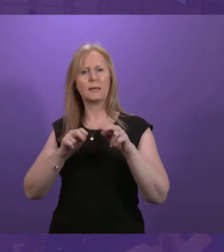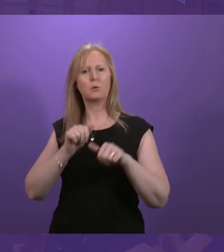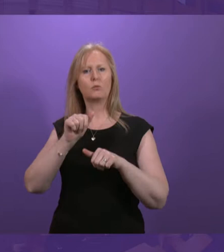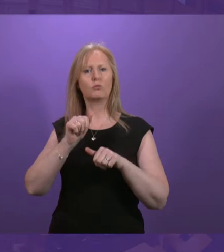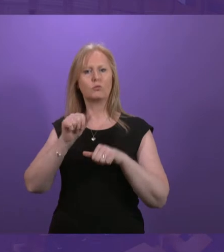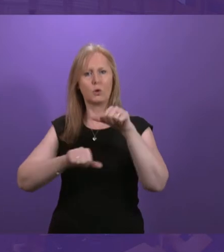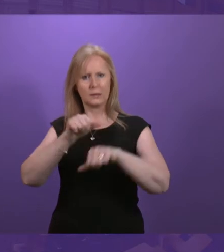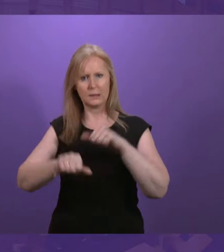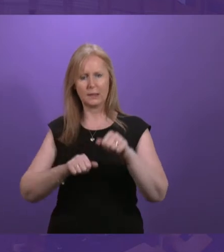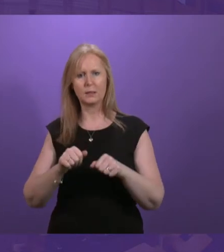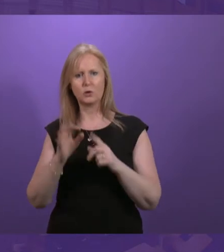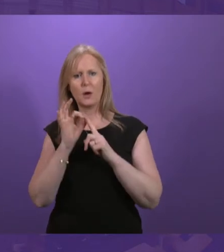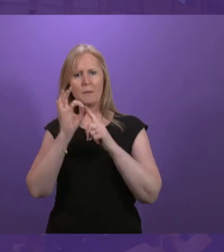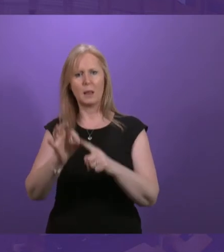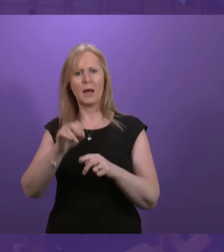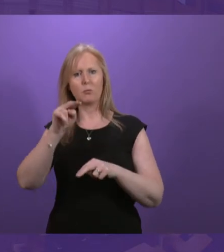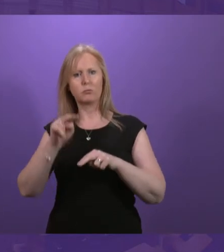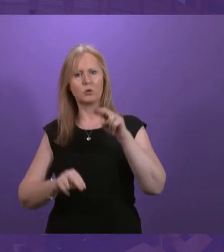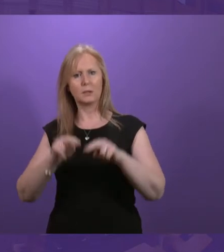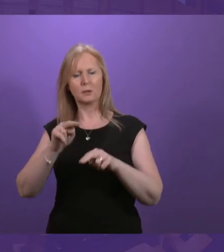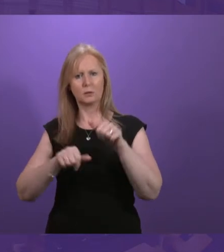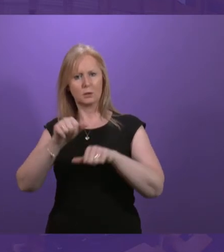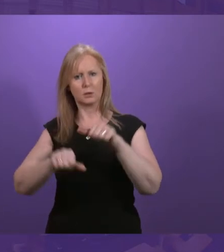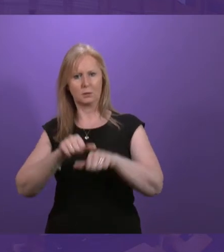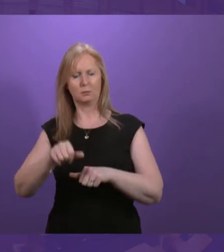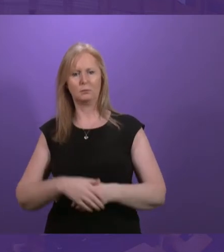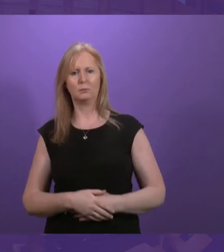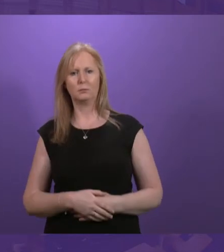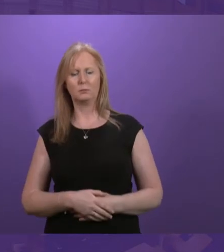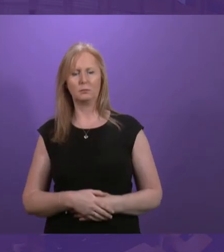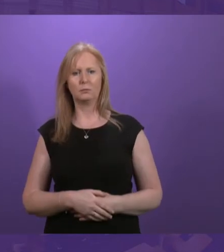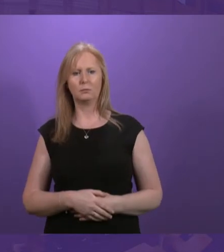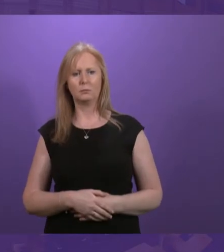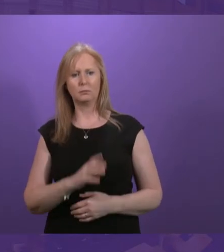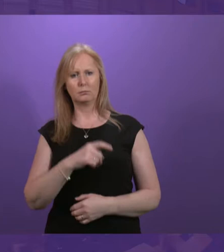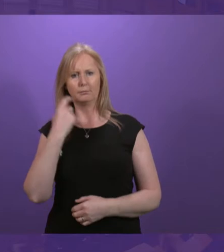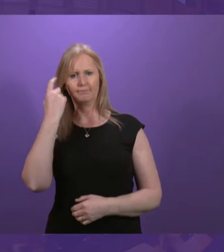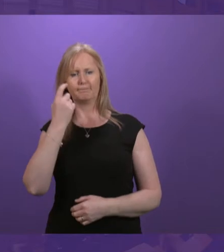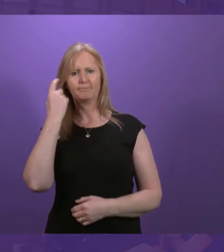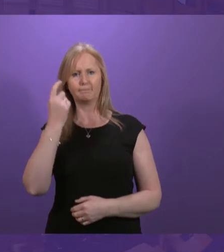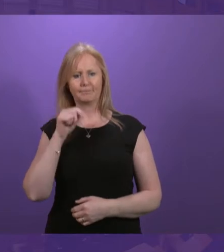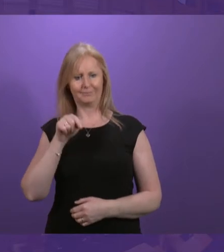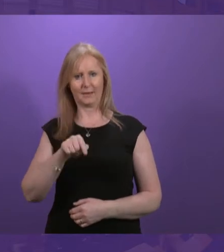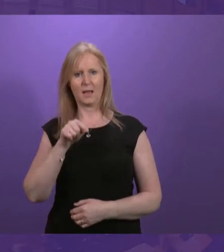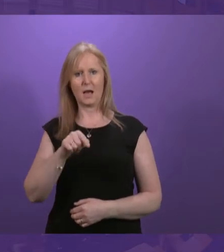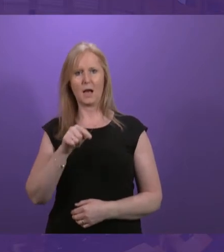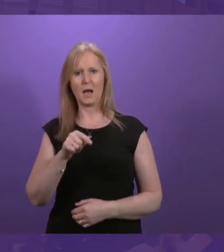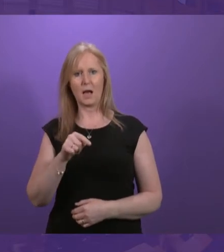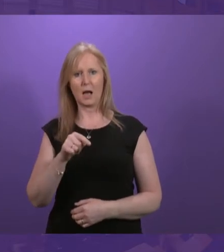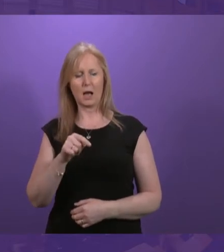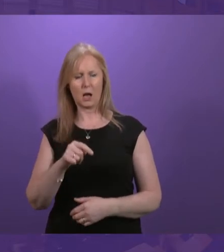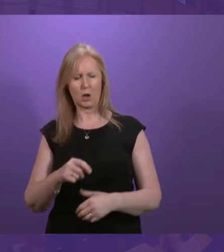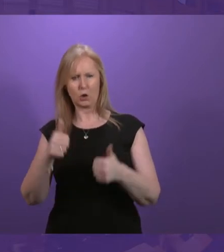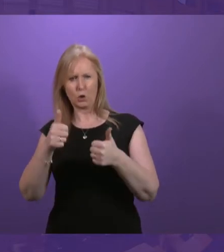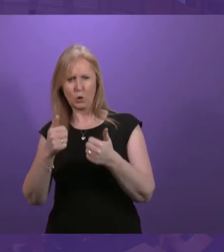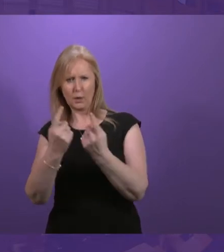to the application process and to the desk-based process. And if you can think that that is not a good